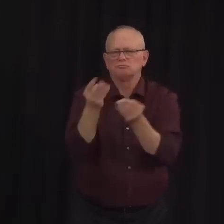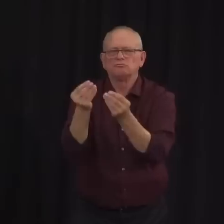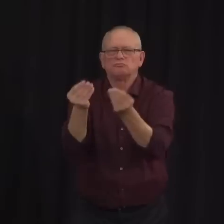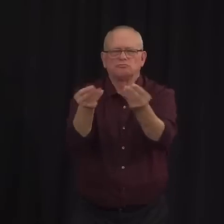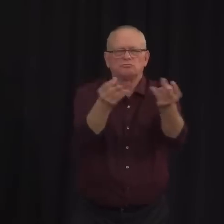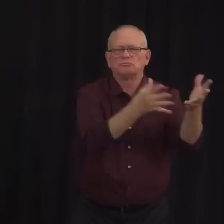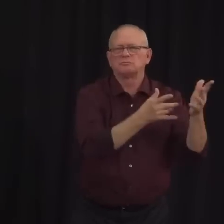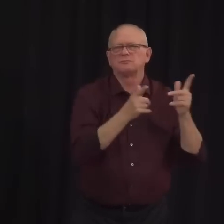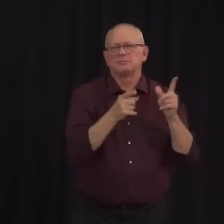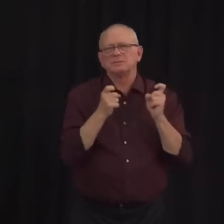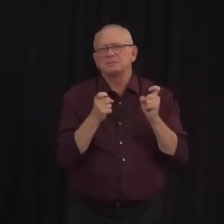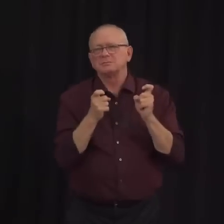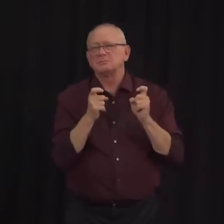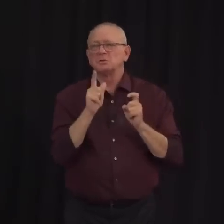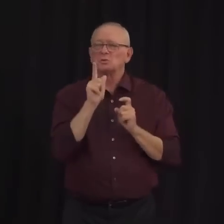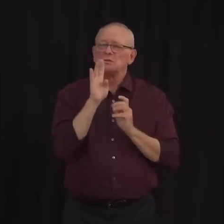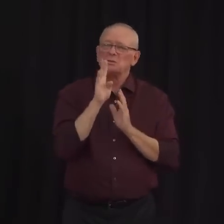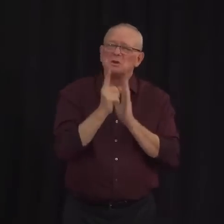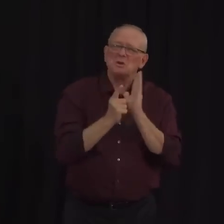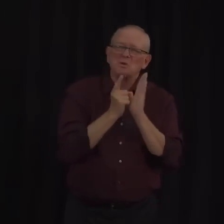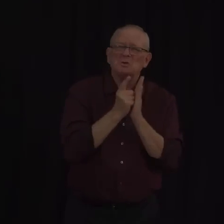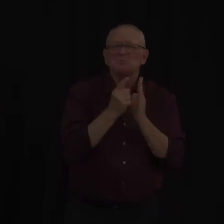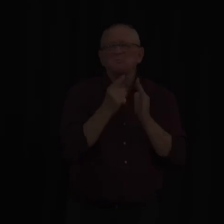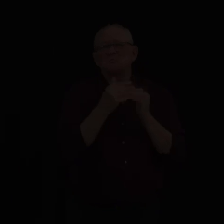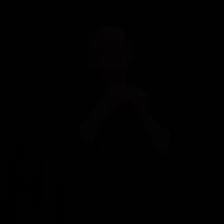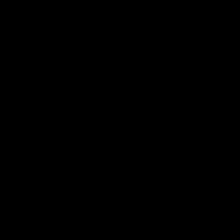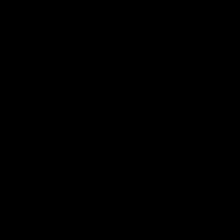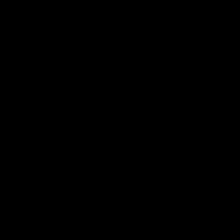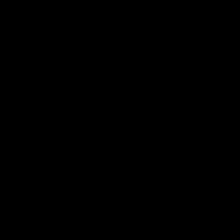24-hour time period, then as soon as possible after that.